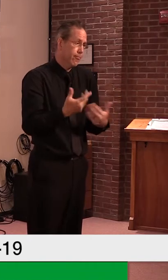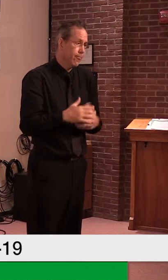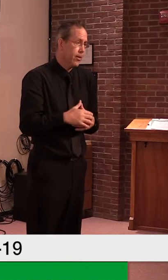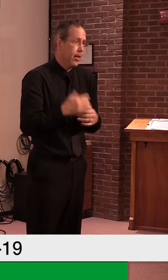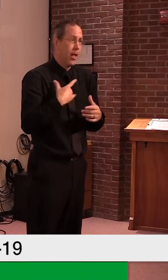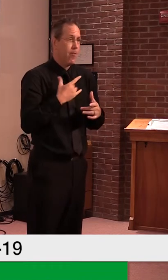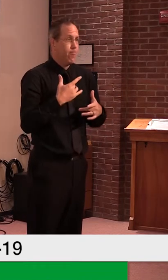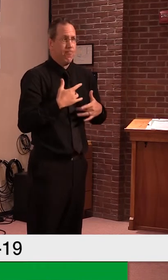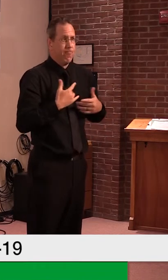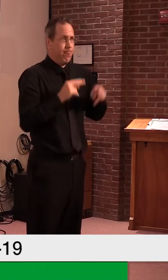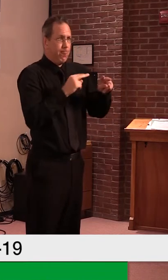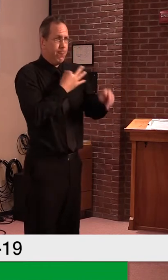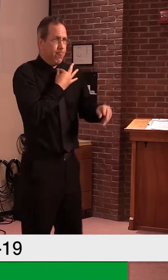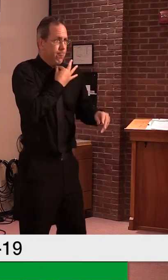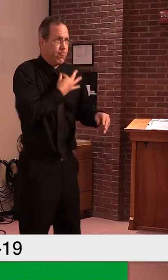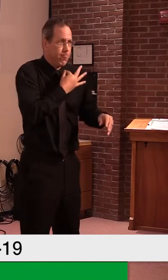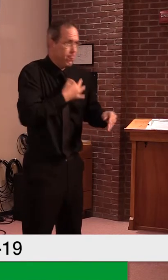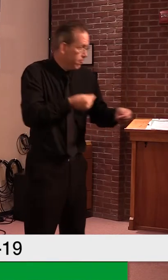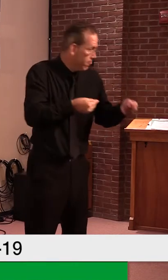to, um, get those numbers.